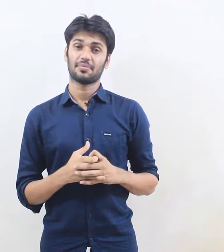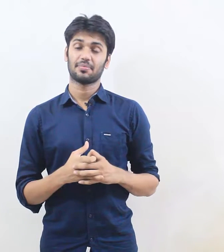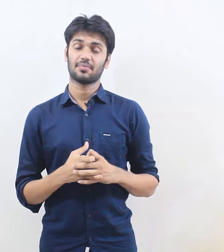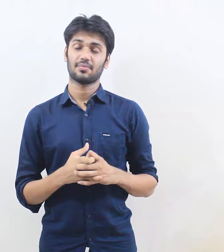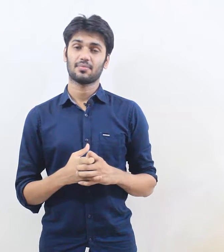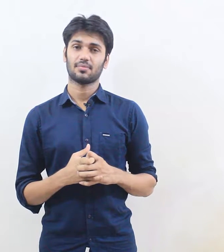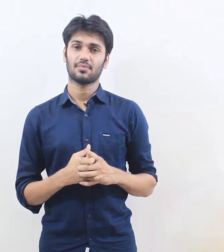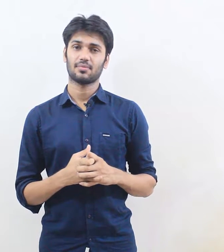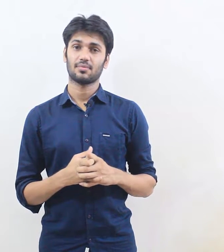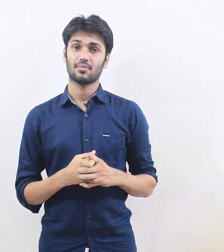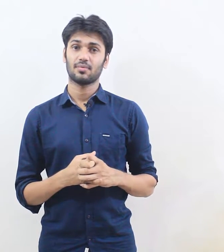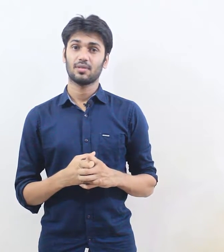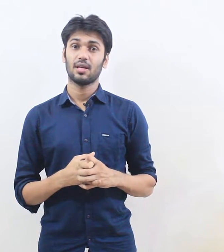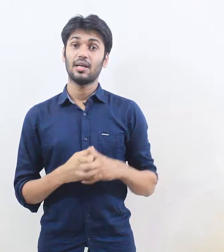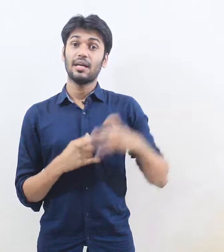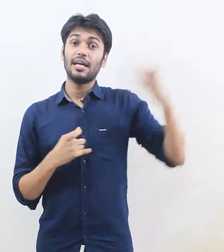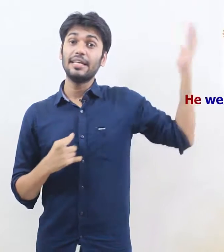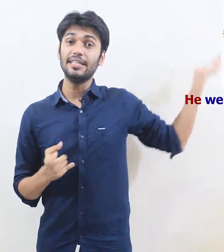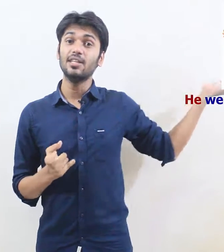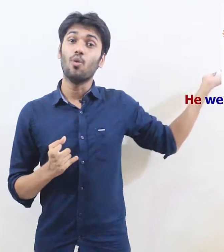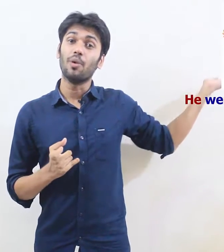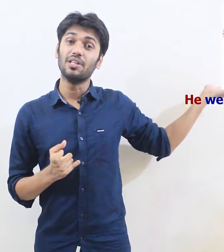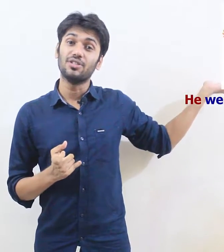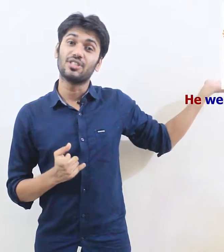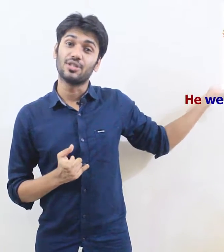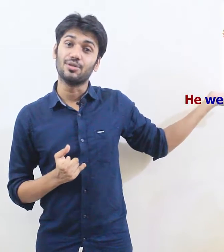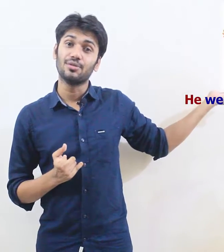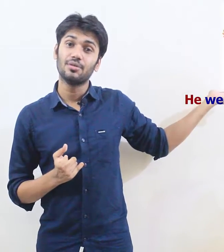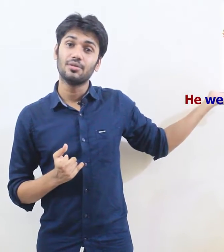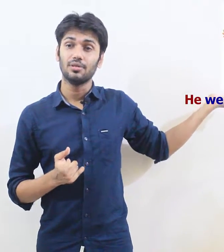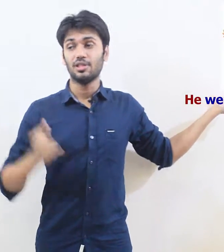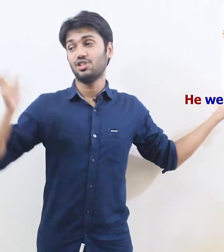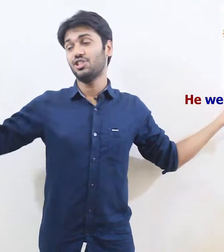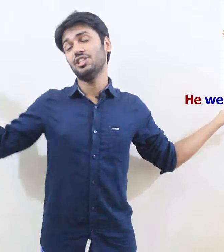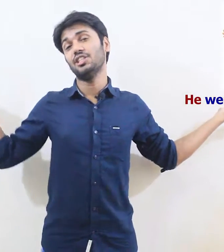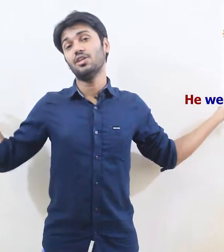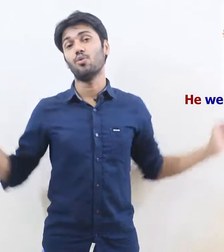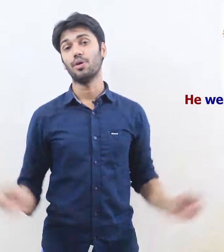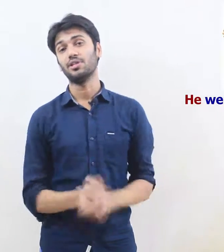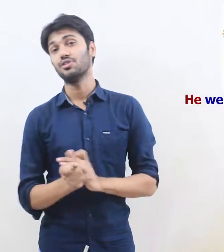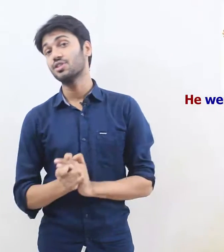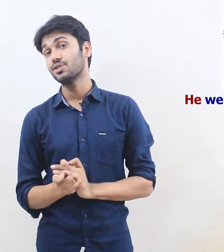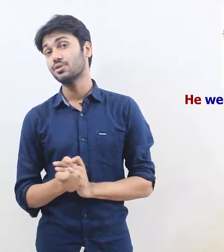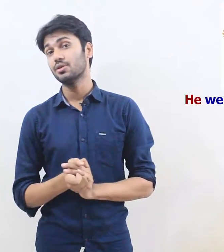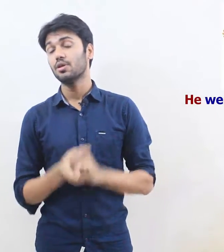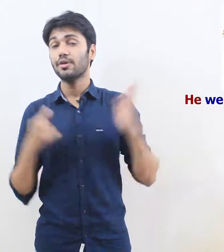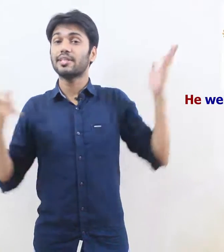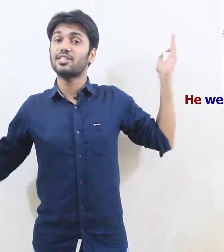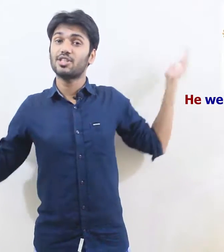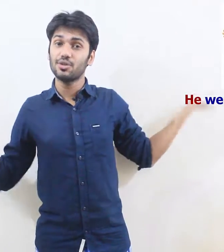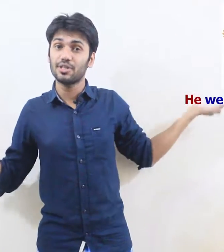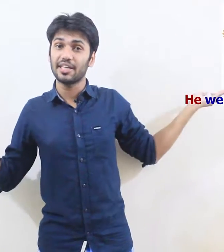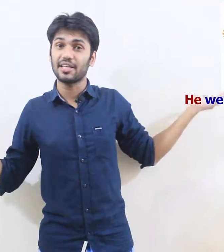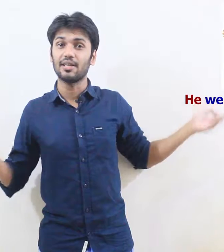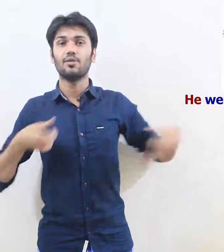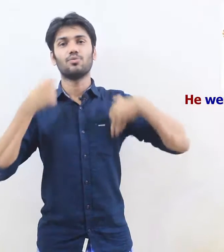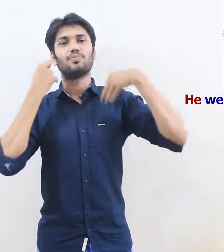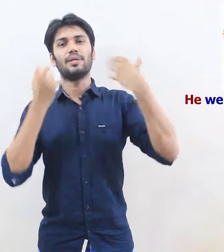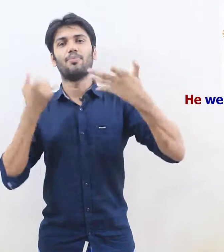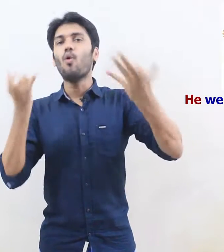he went to school she went to school look at this two thing they